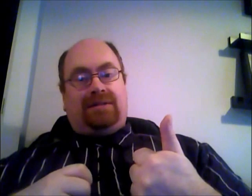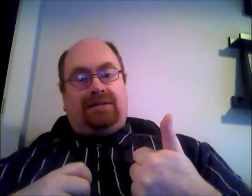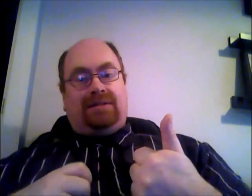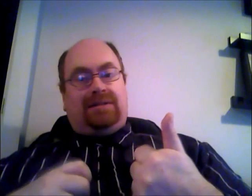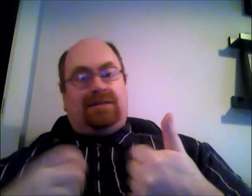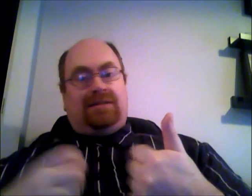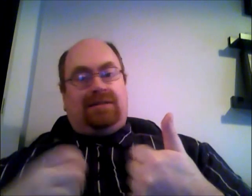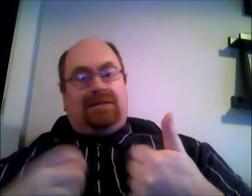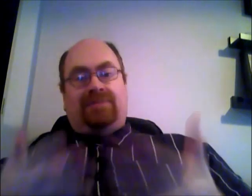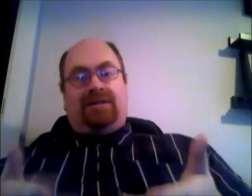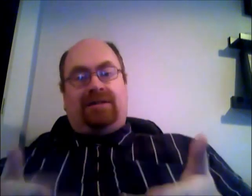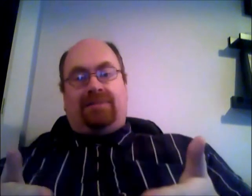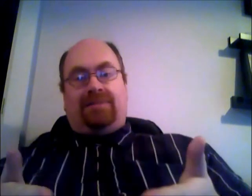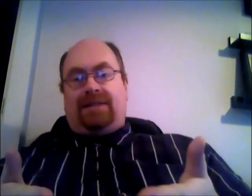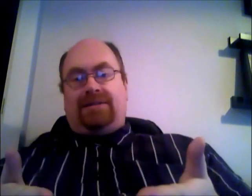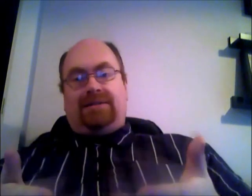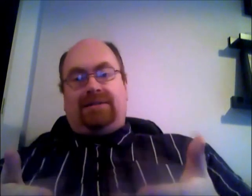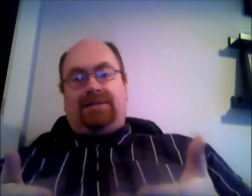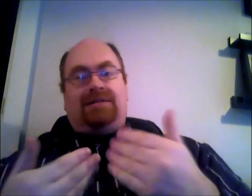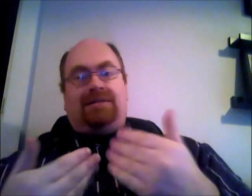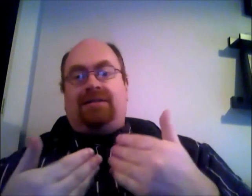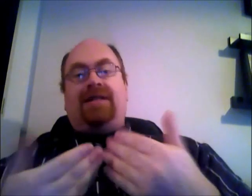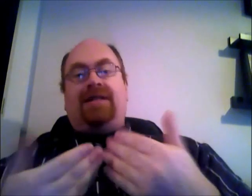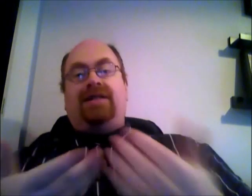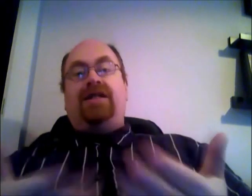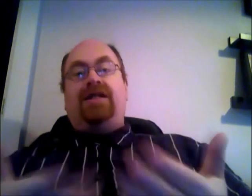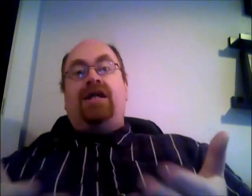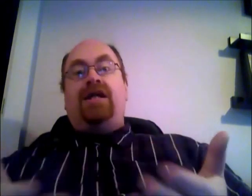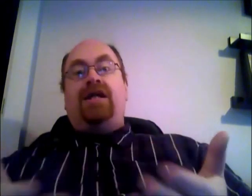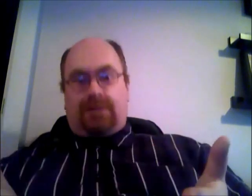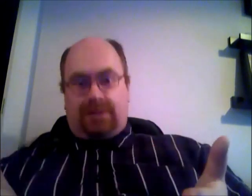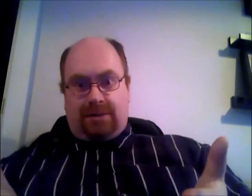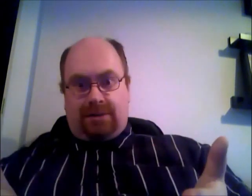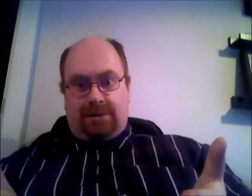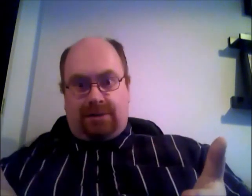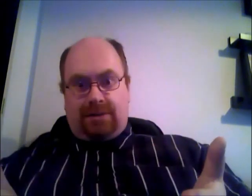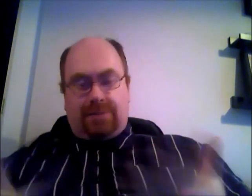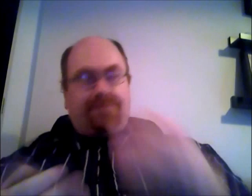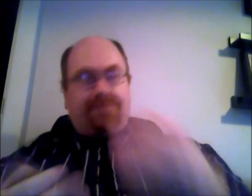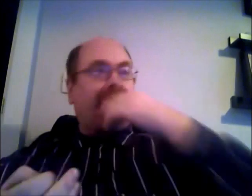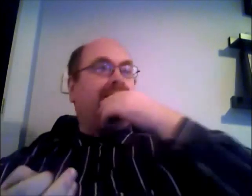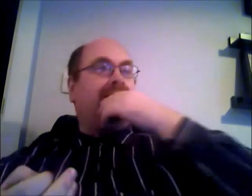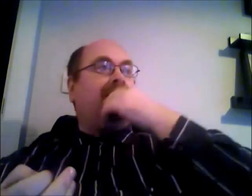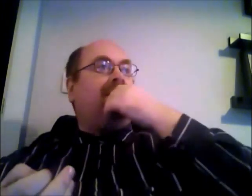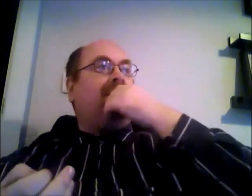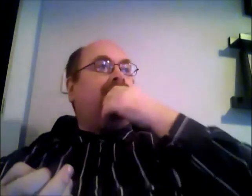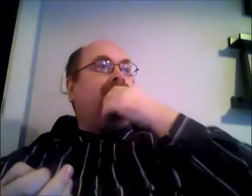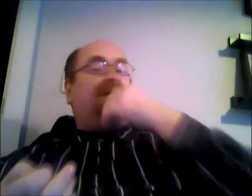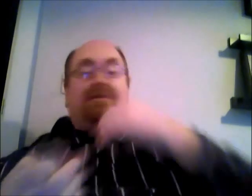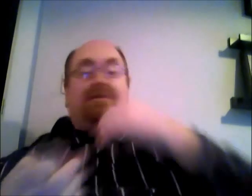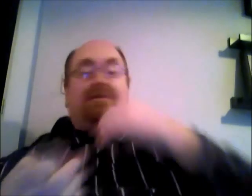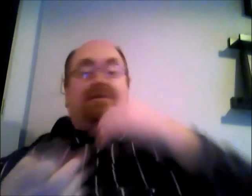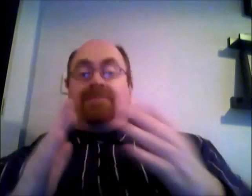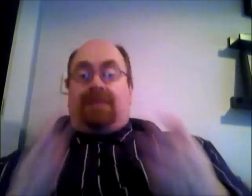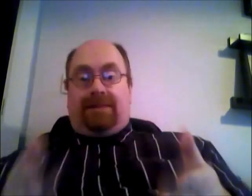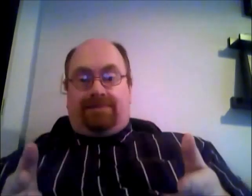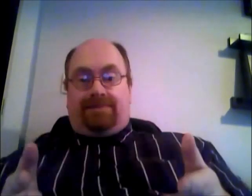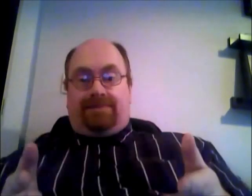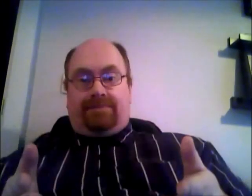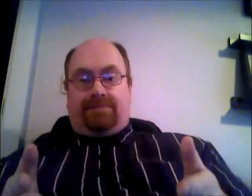you know and and replaced it's going to take years to do and it's going to take money and